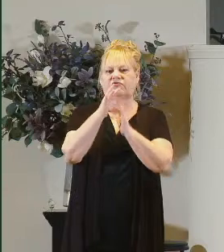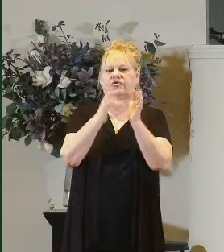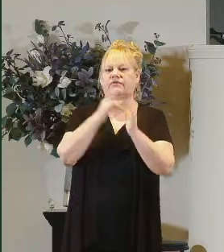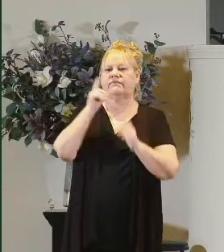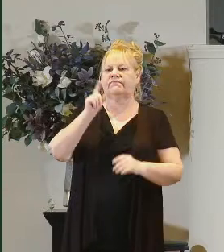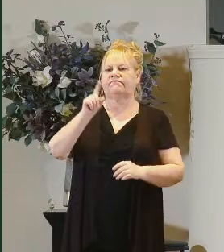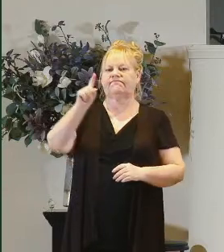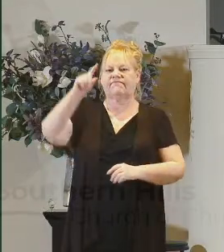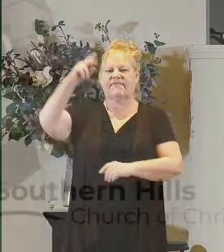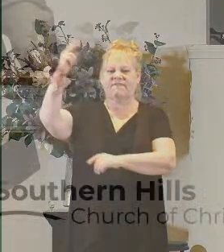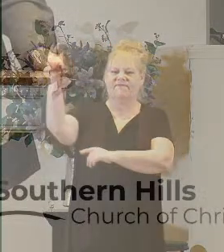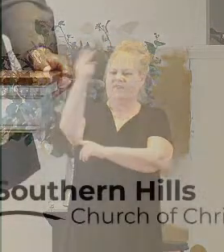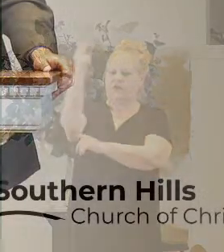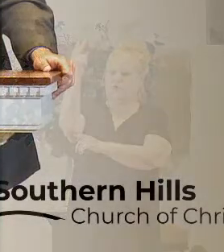marched out of that desert in victory